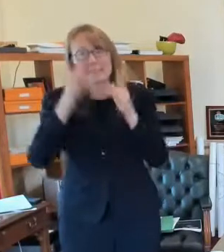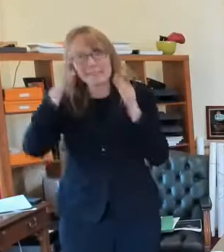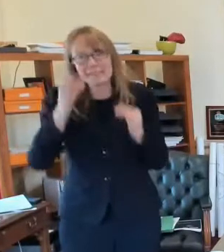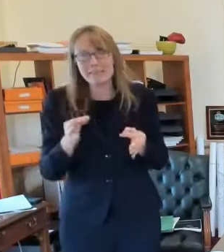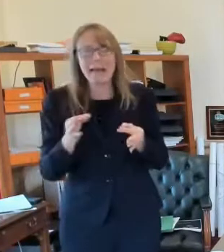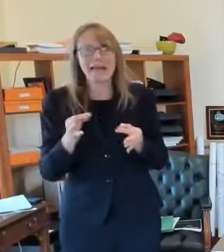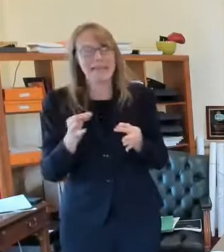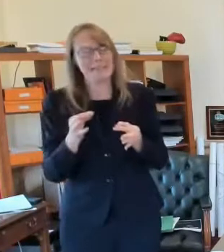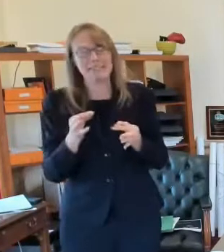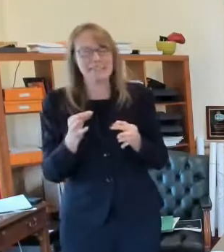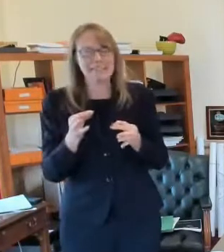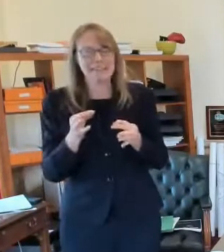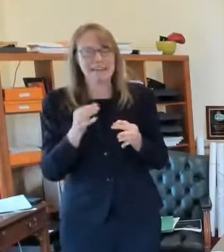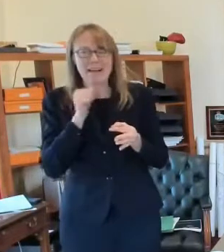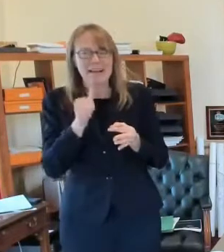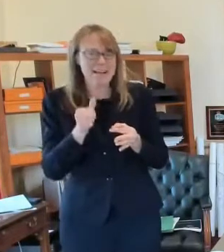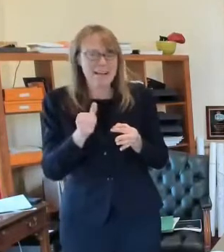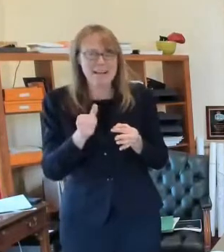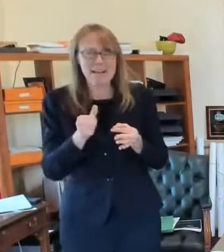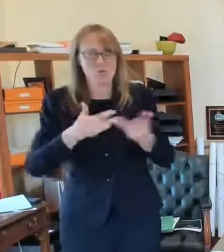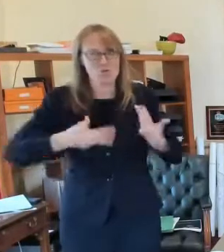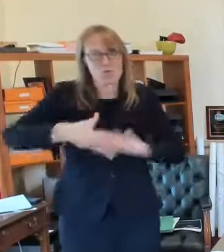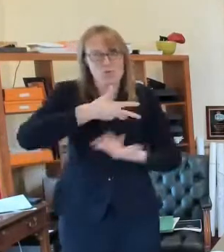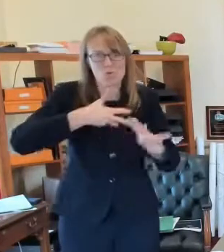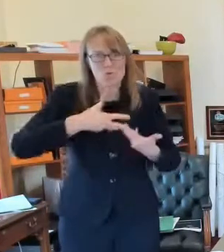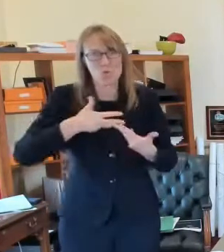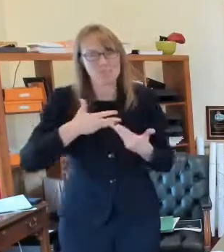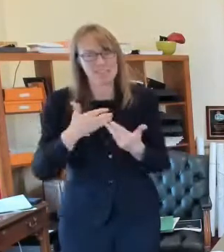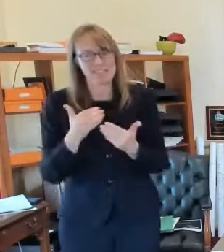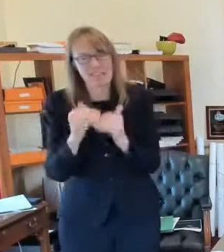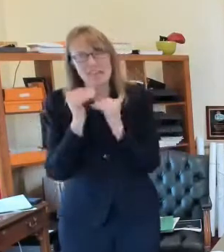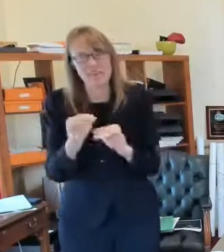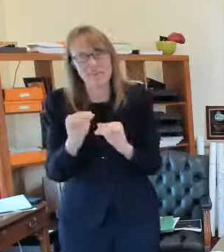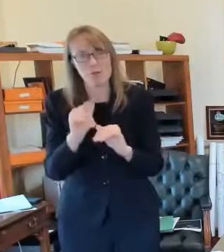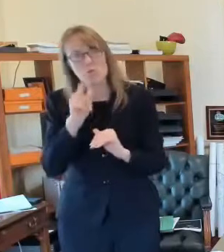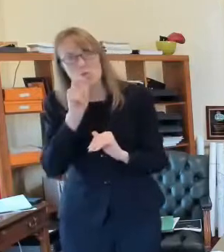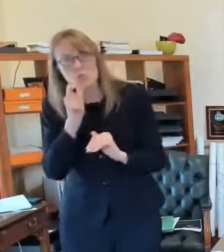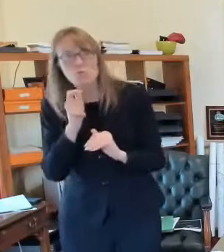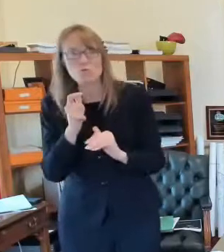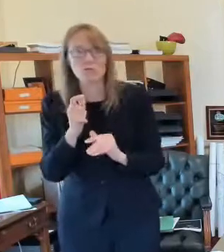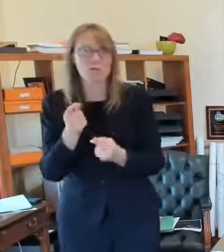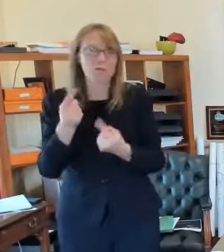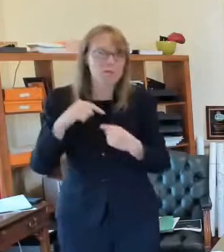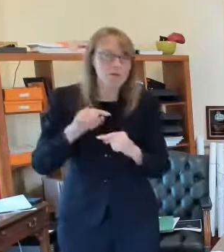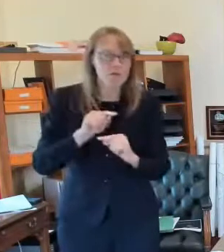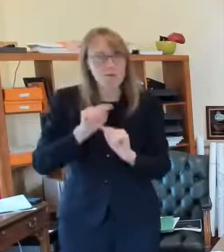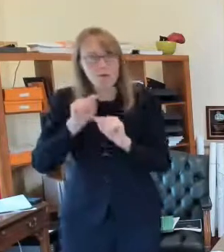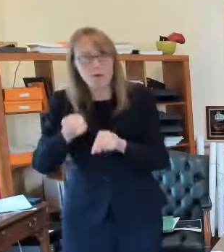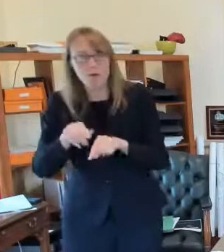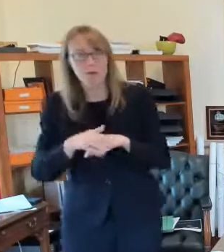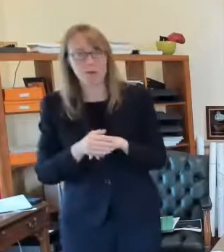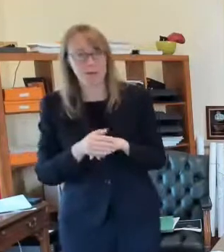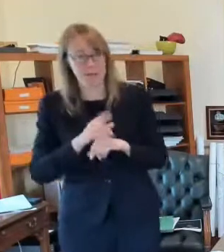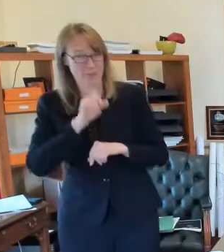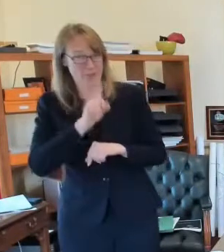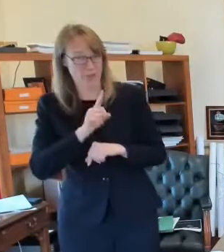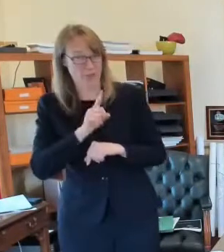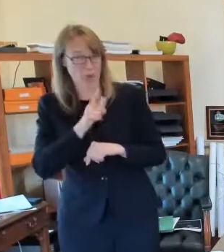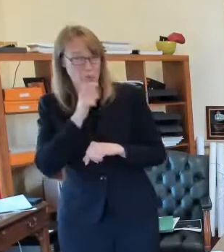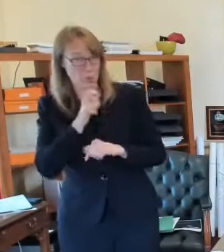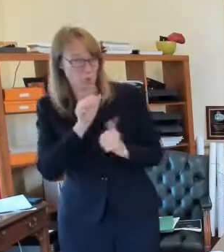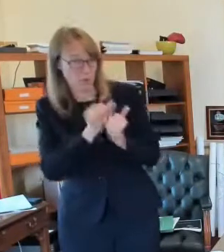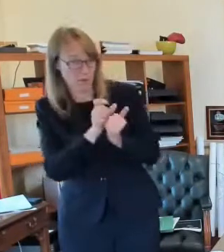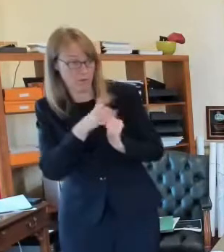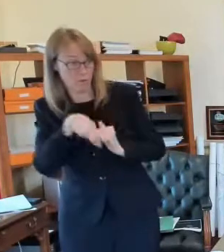and uh make sure that everyone is in who is in your group is um being as careful as you are